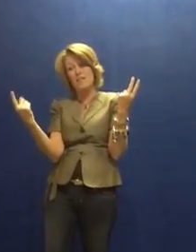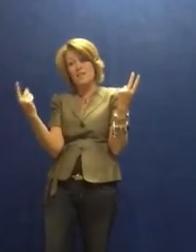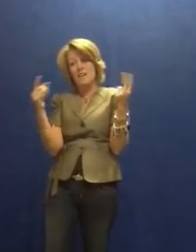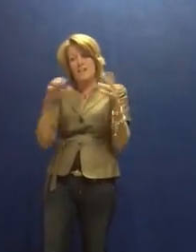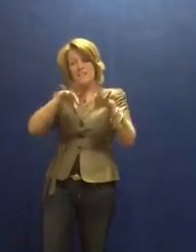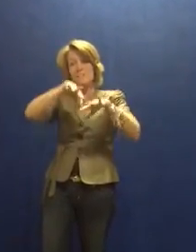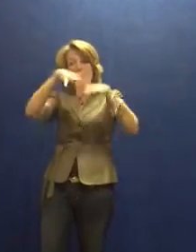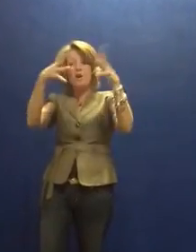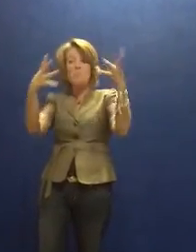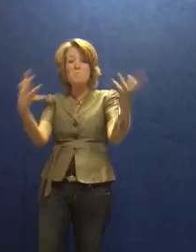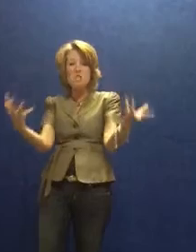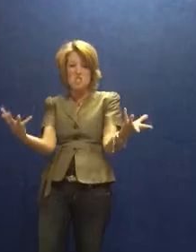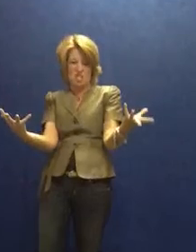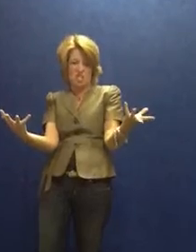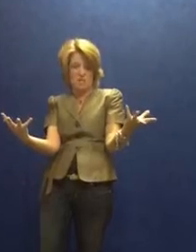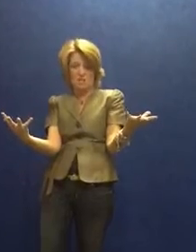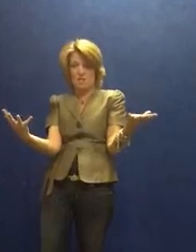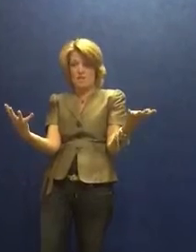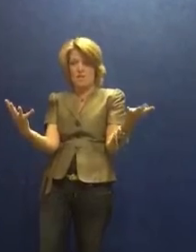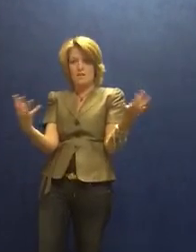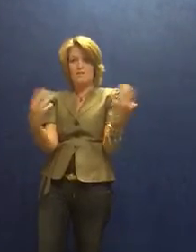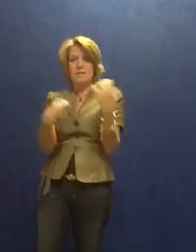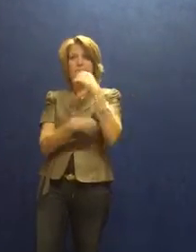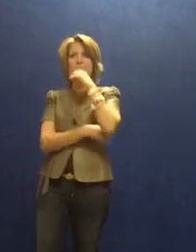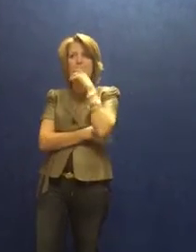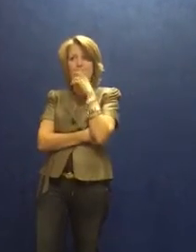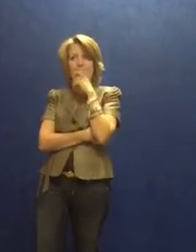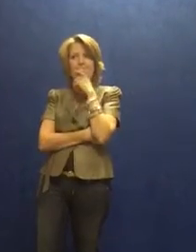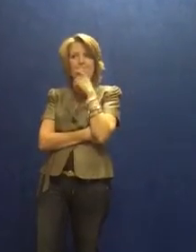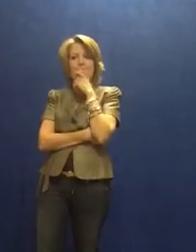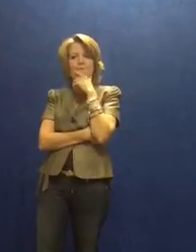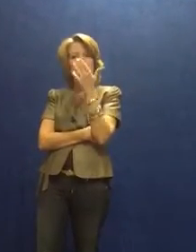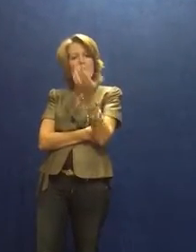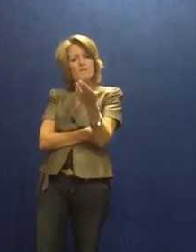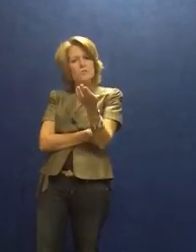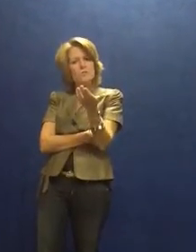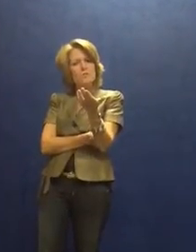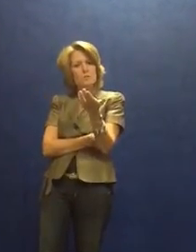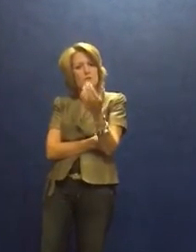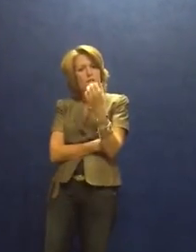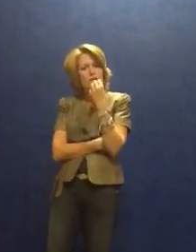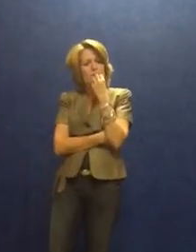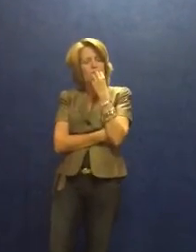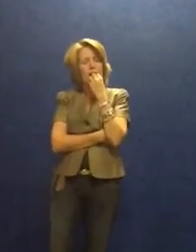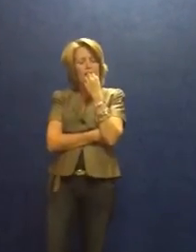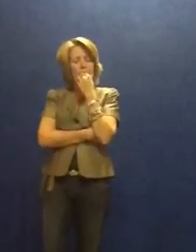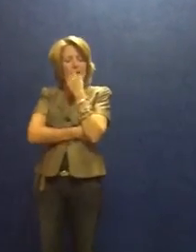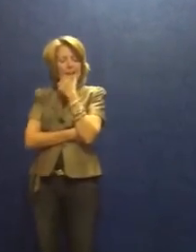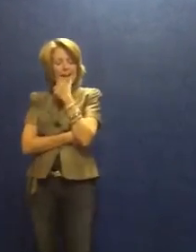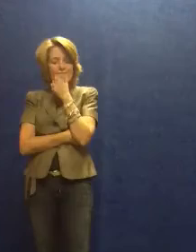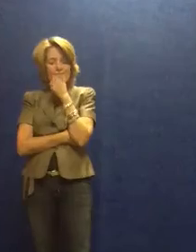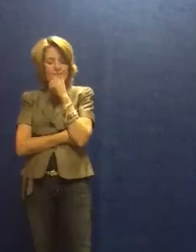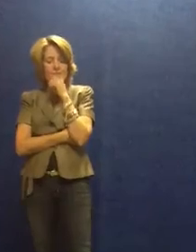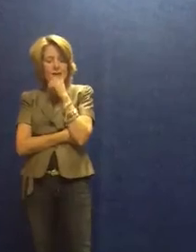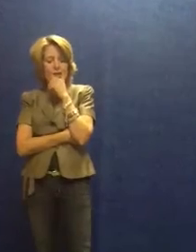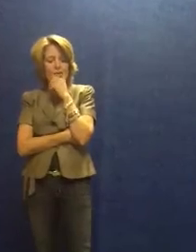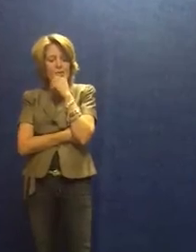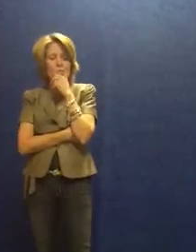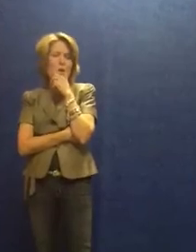and it came out all mushy. And he's like, Hmm, so what did you do? Well, I had to figure out what